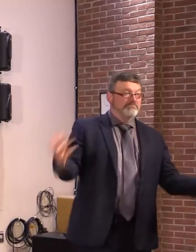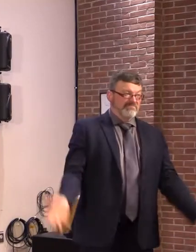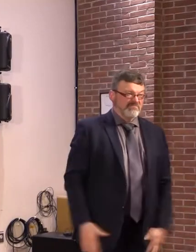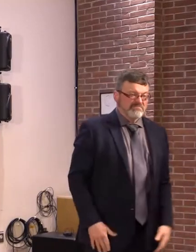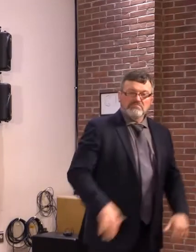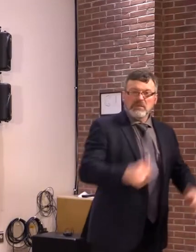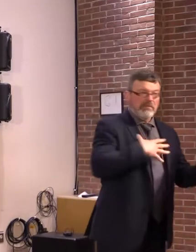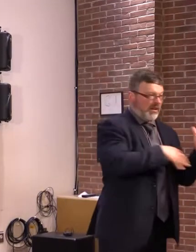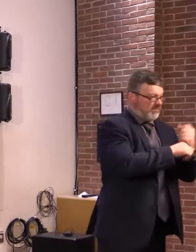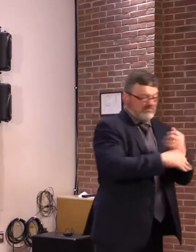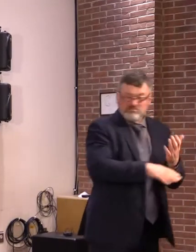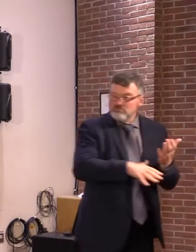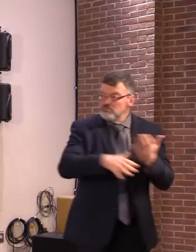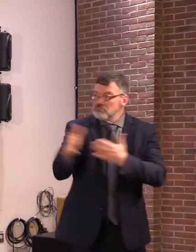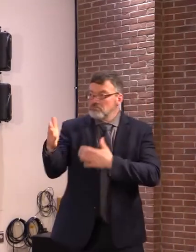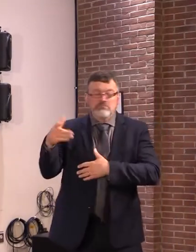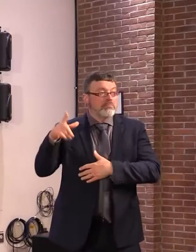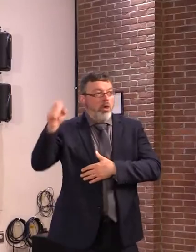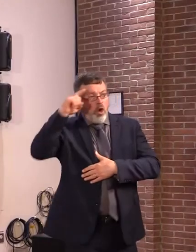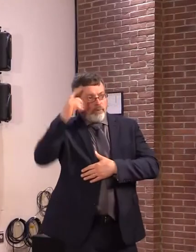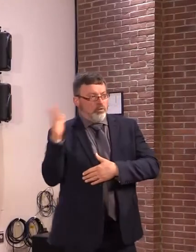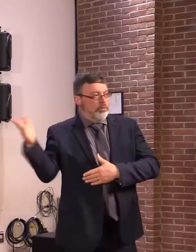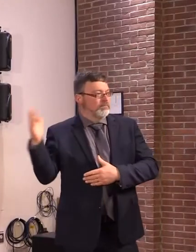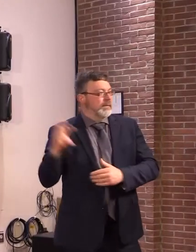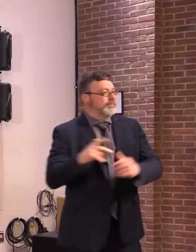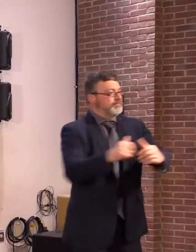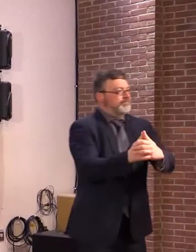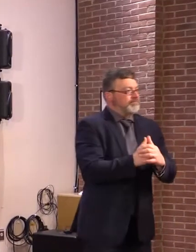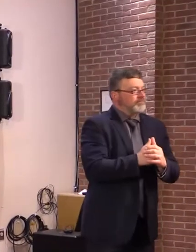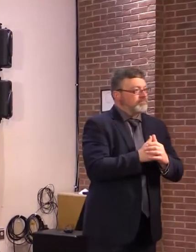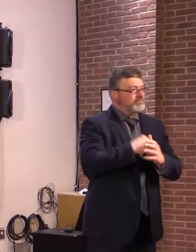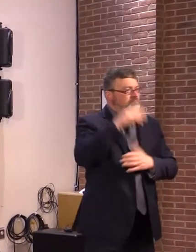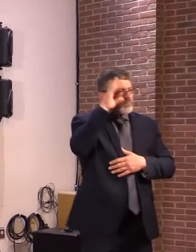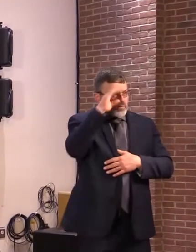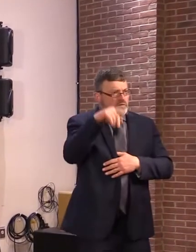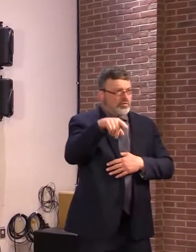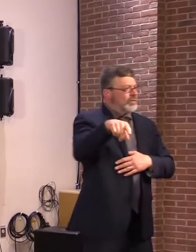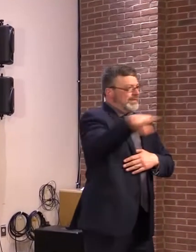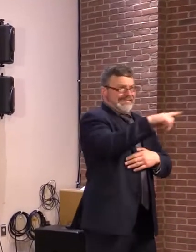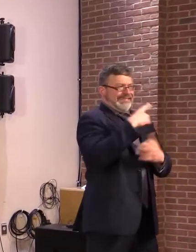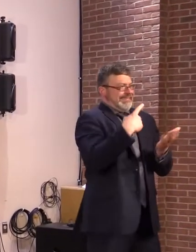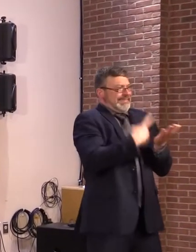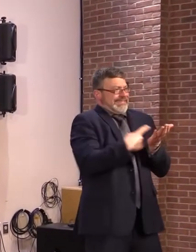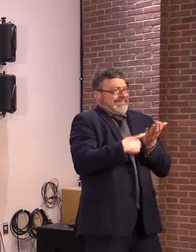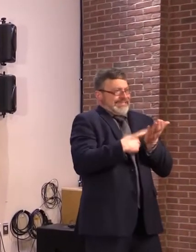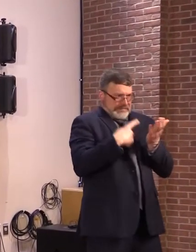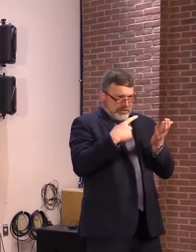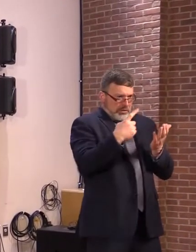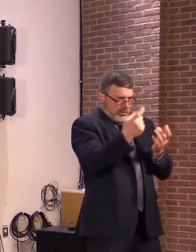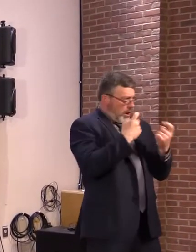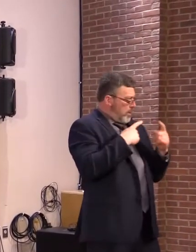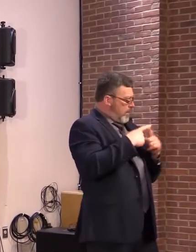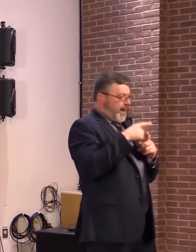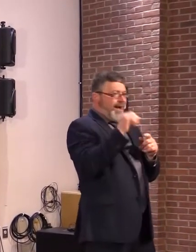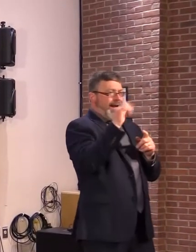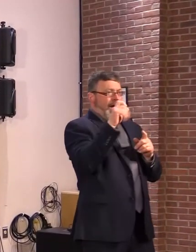Thank you, Ted. We'll get into questions about Act 250 in a moment, but first we're going to have a health update from Dr. Levine.